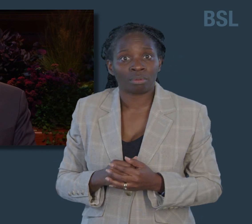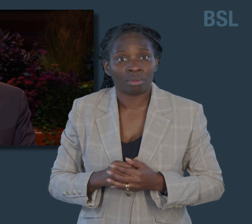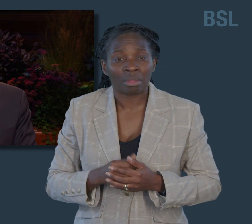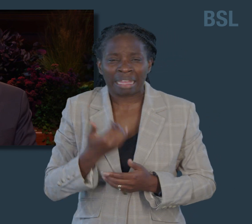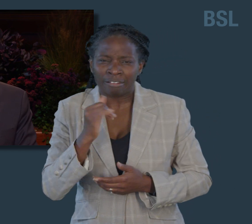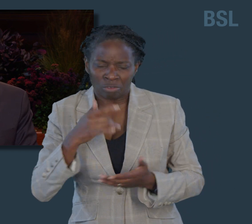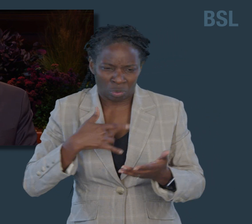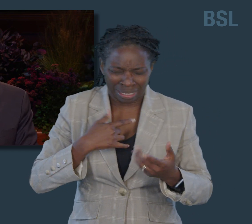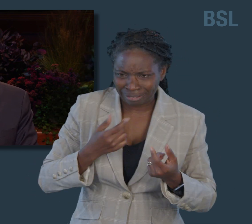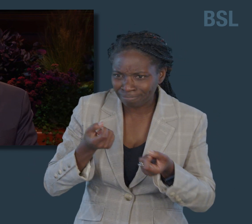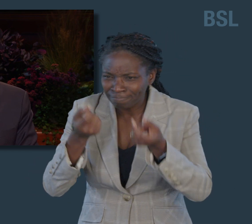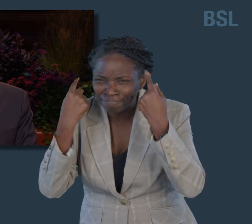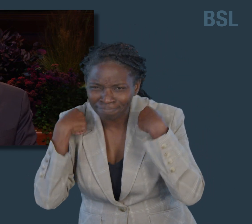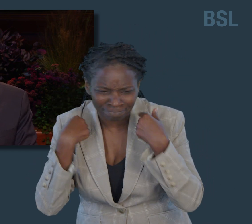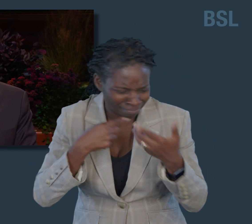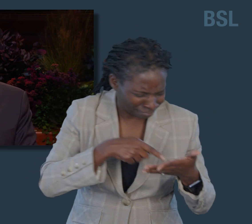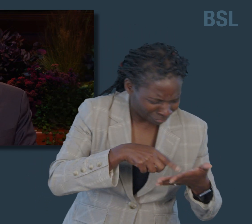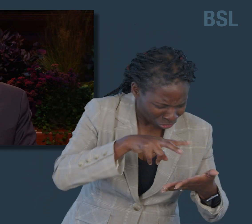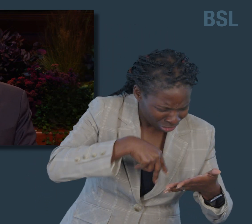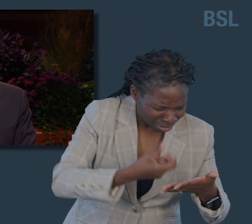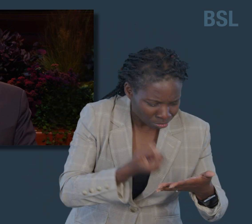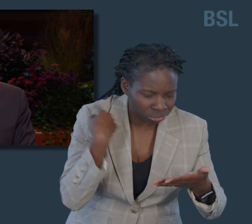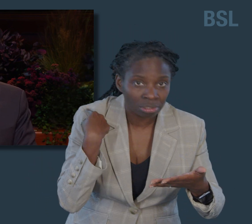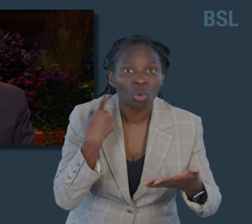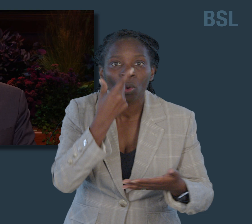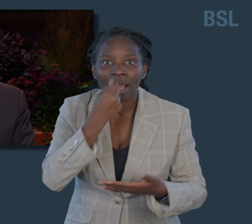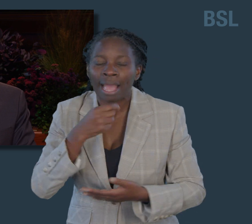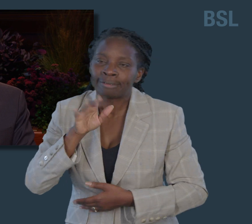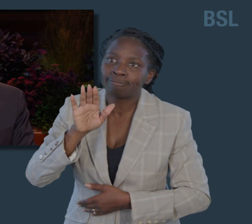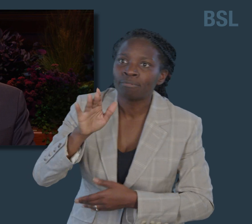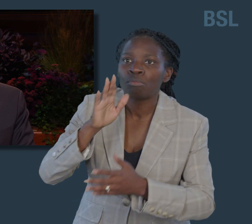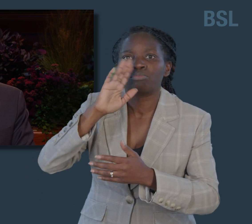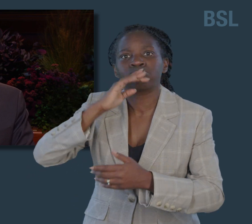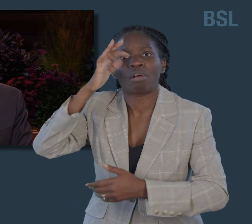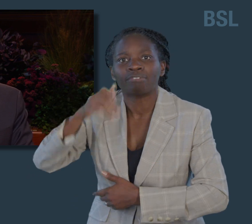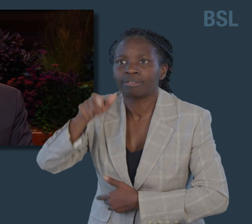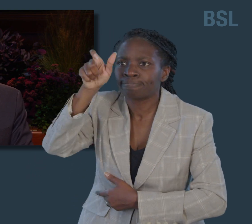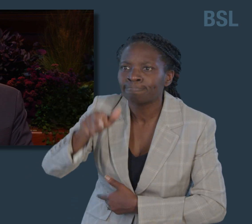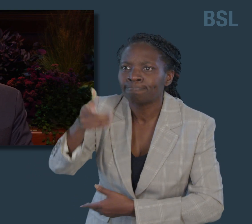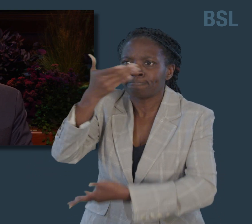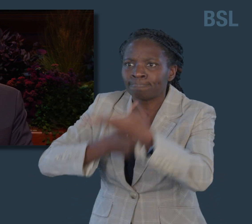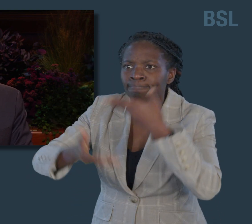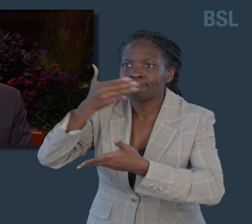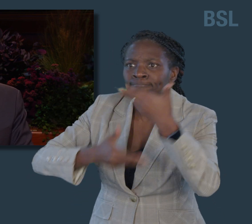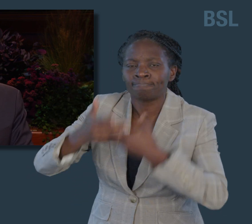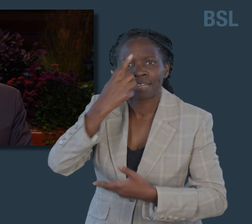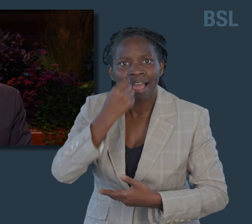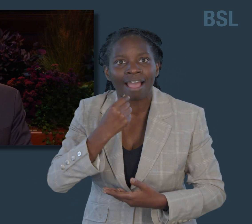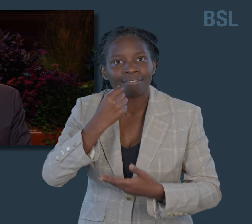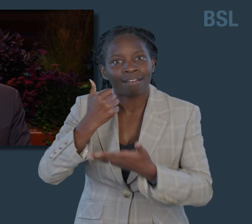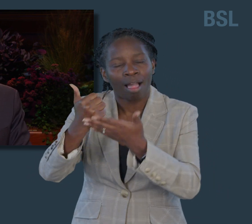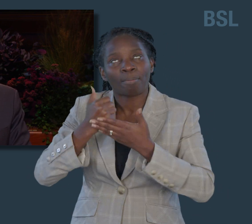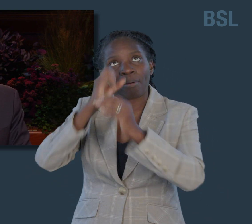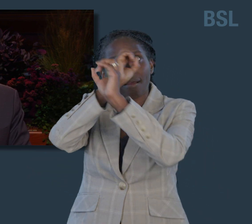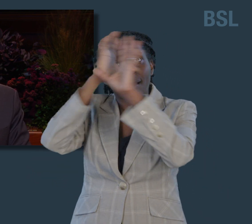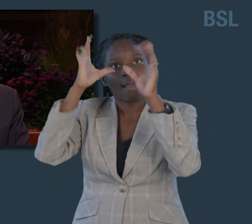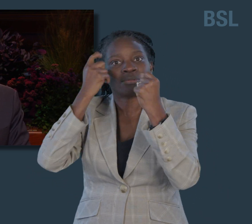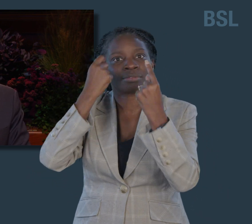provides it through His prophets, and He will respond to our sincere prayers through the Holy Ghost as we seek to